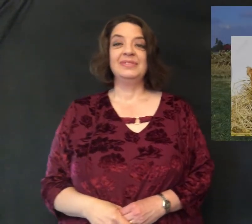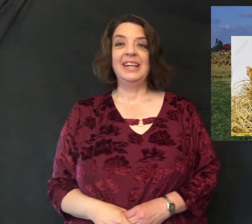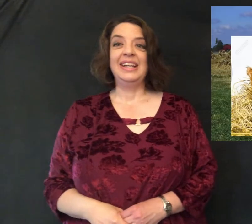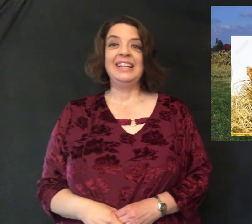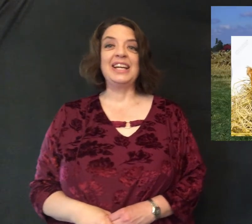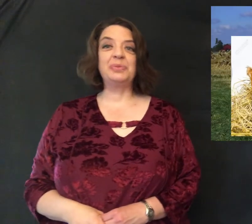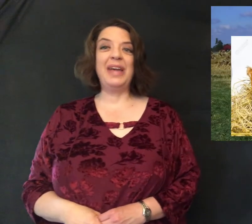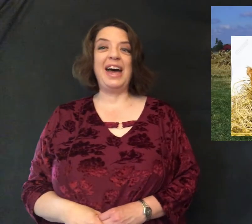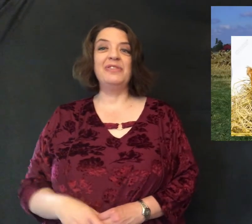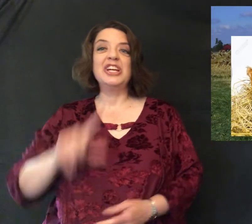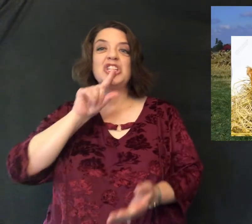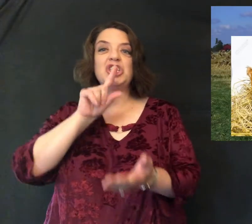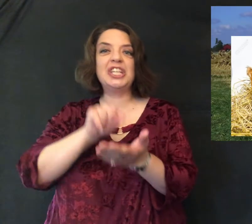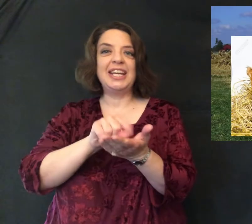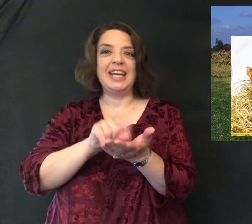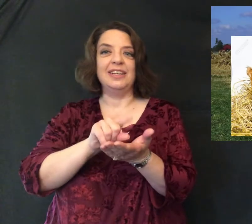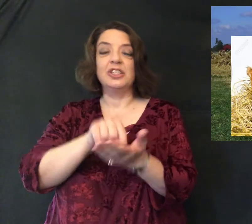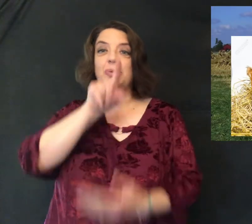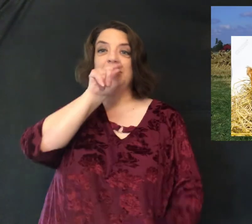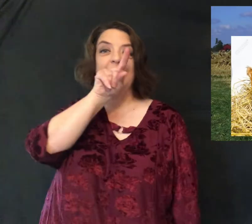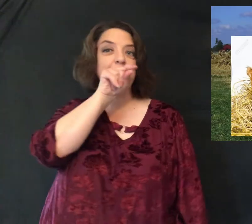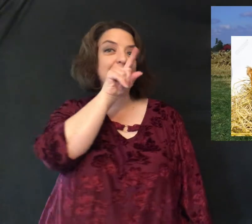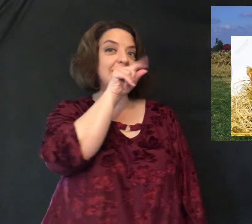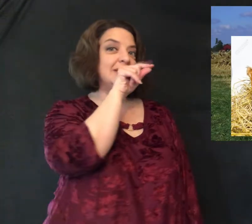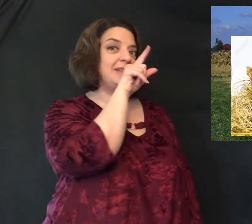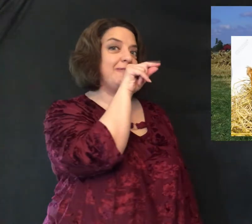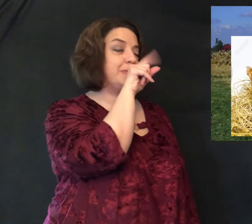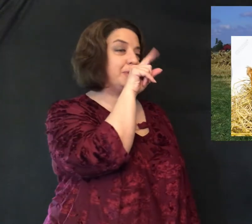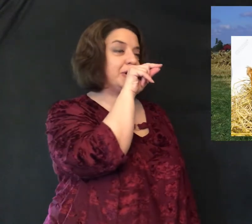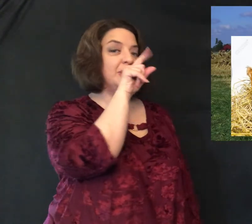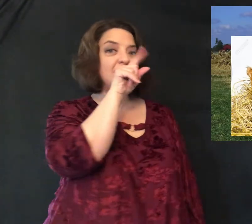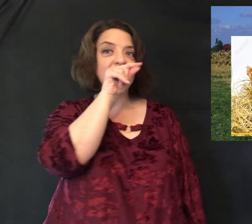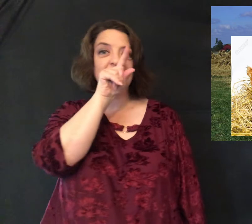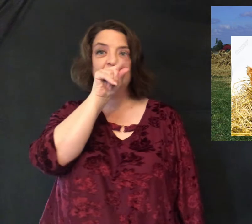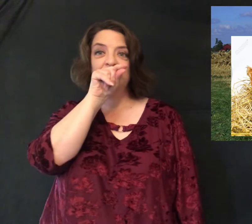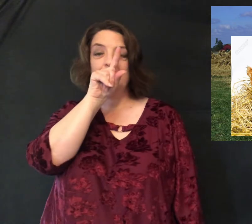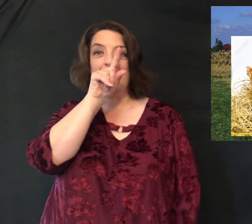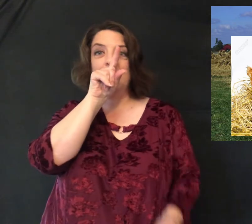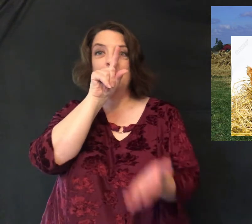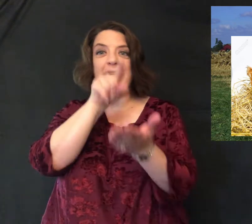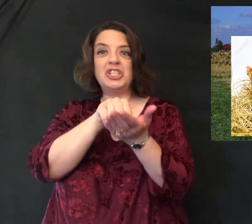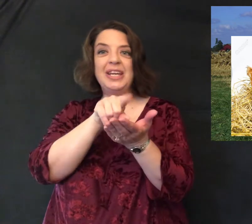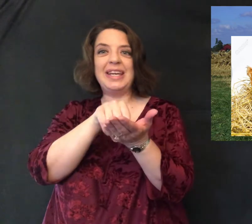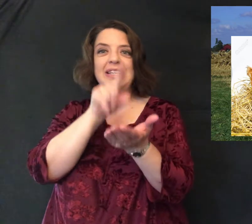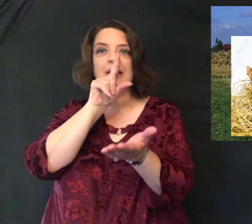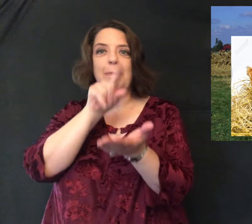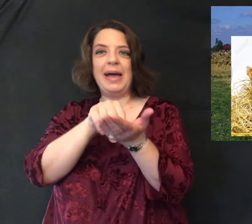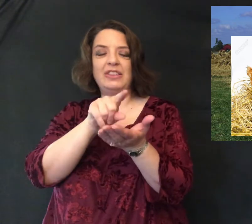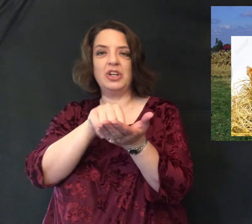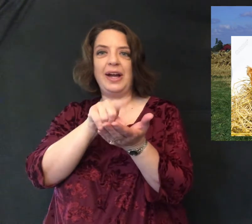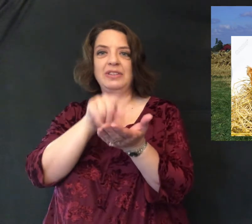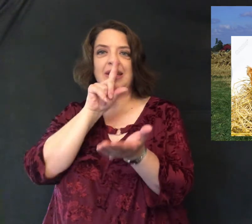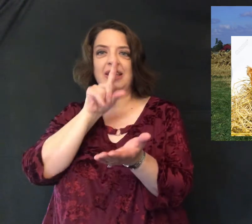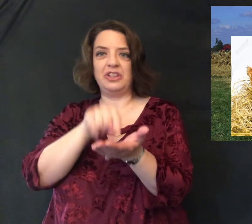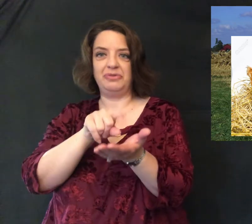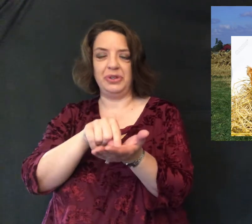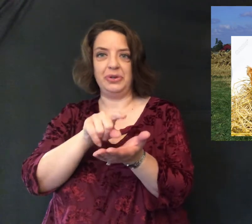next we have chicken so we talked about this is the sign for bird right but chickens peck the ground to get their food